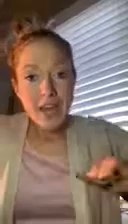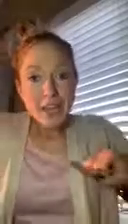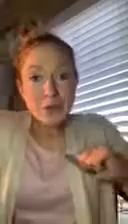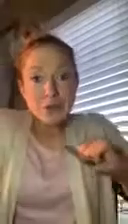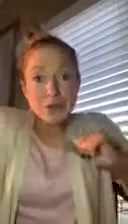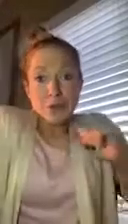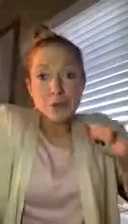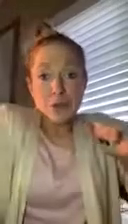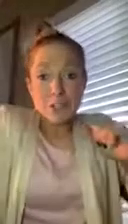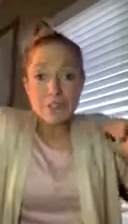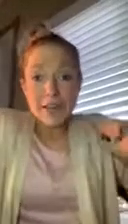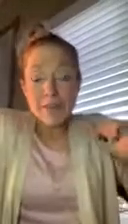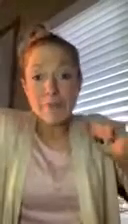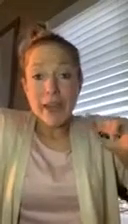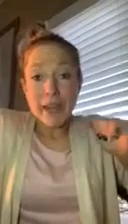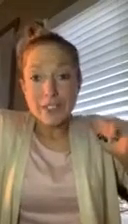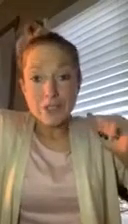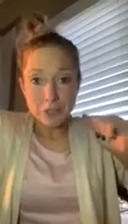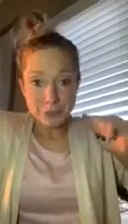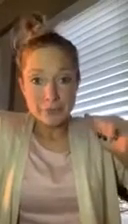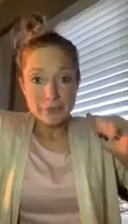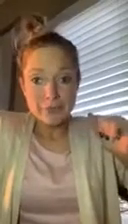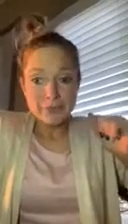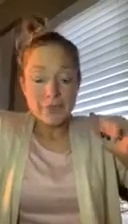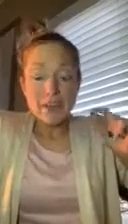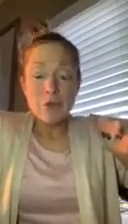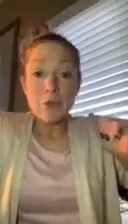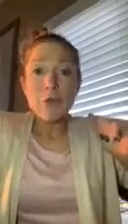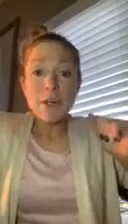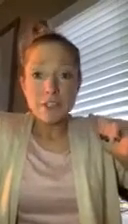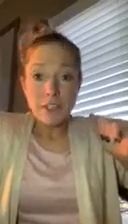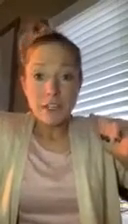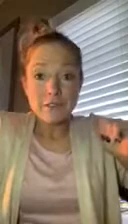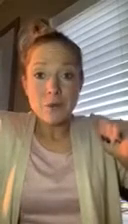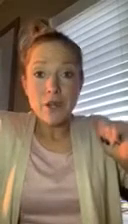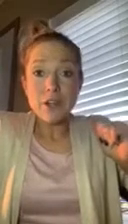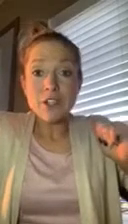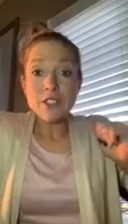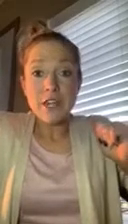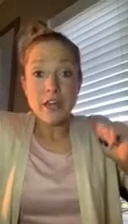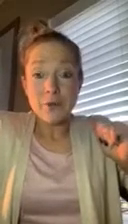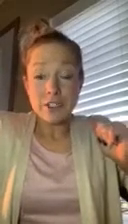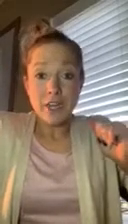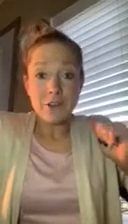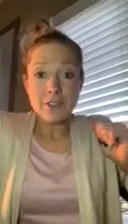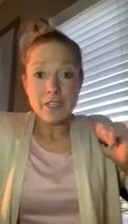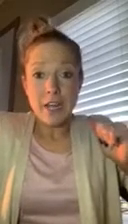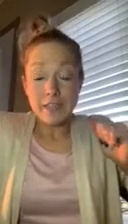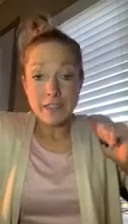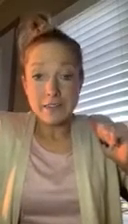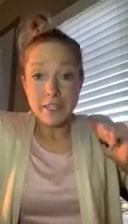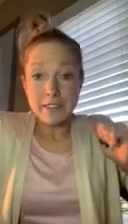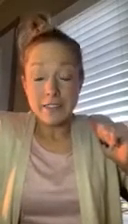Hello YouTubers, I am back at you. If you are wondering what it looks like when a child is lying, it's this.